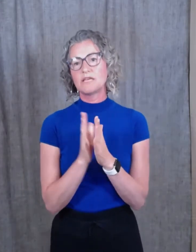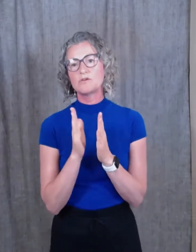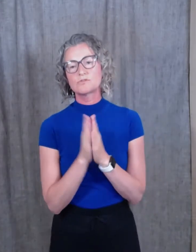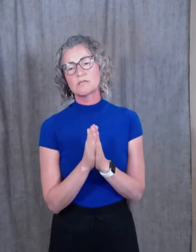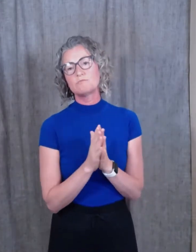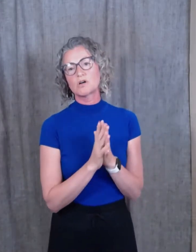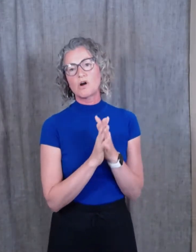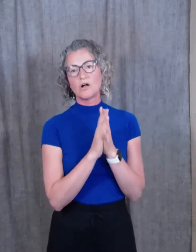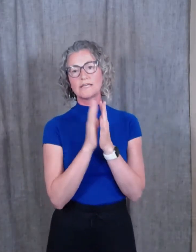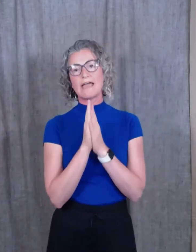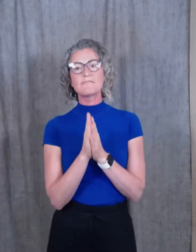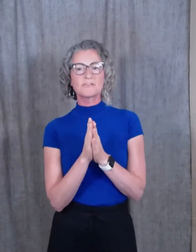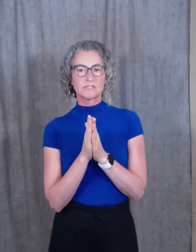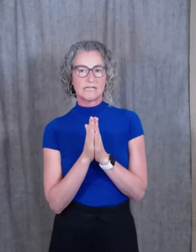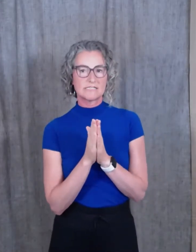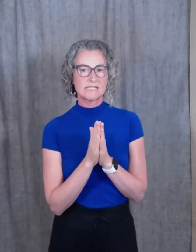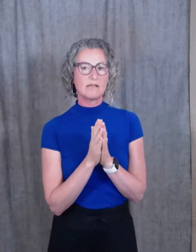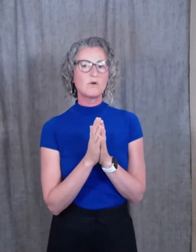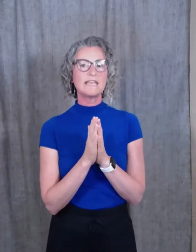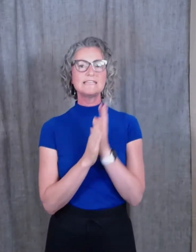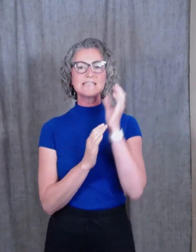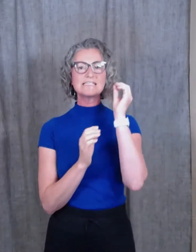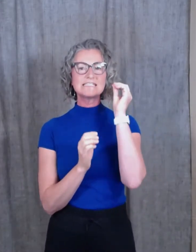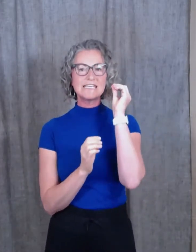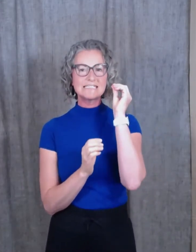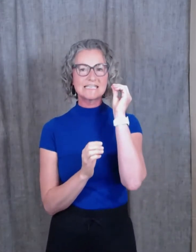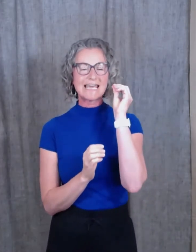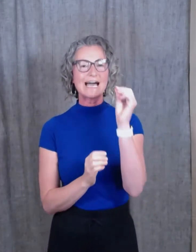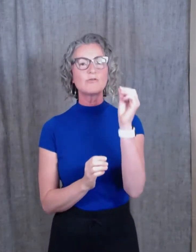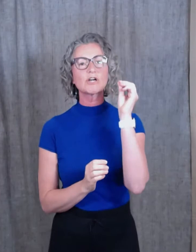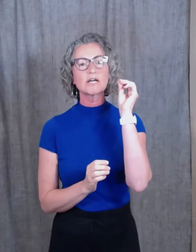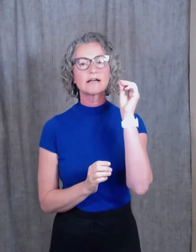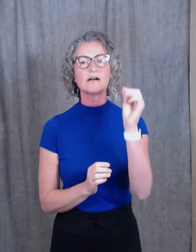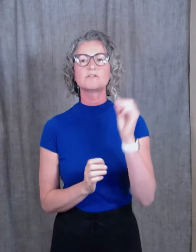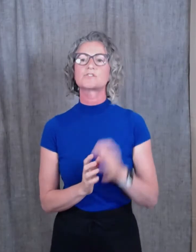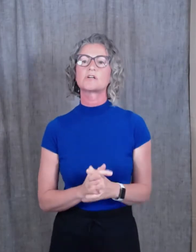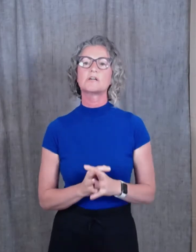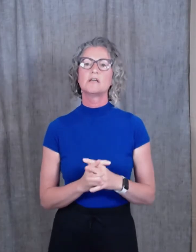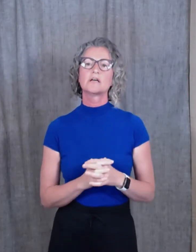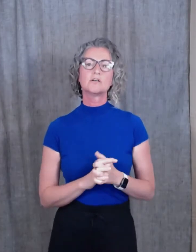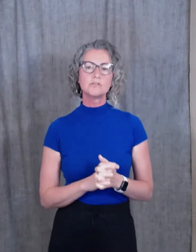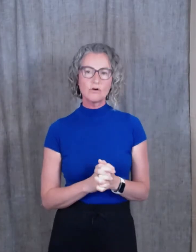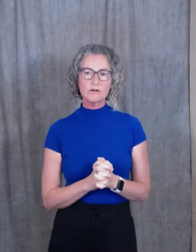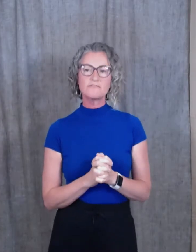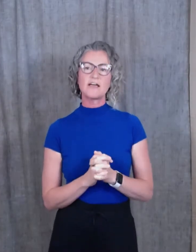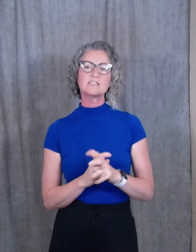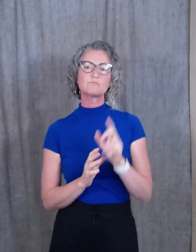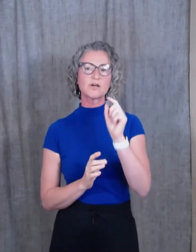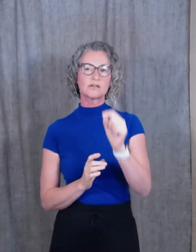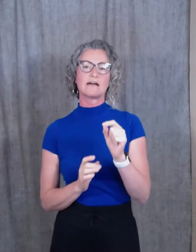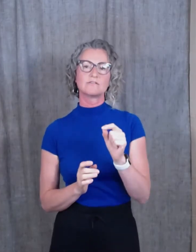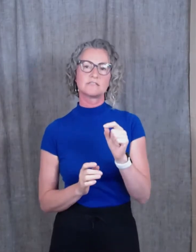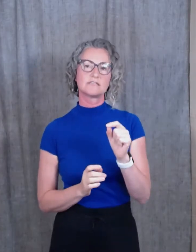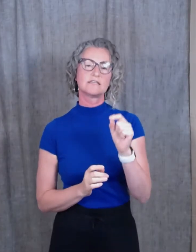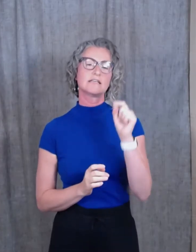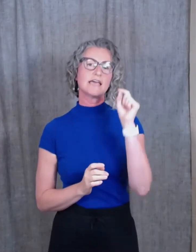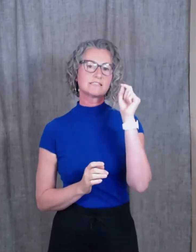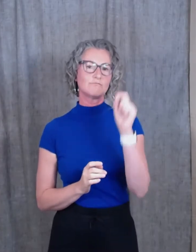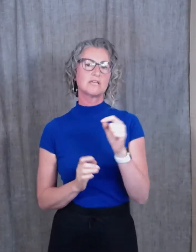who's written a book called Effortless. And what he says, he says, our culture glorifies burnout as a measure